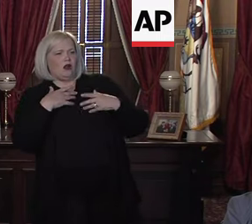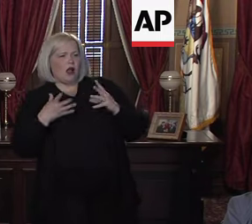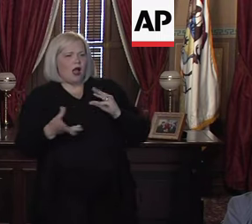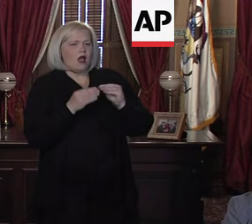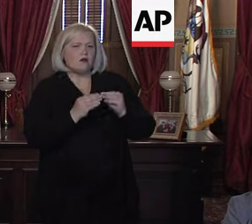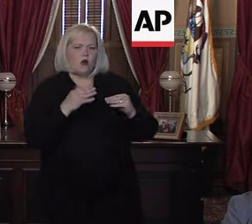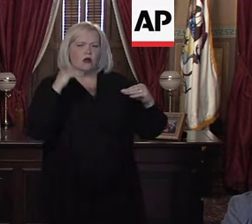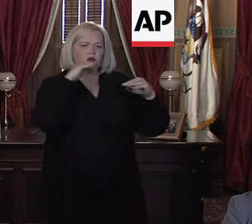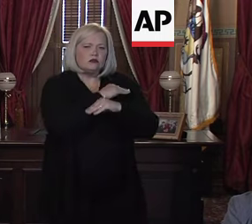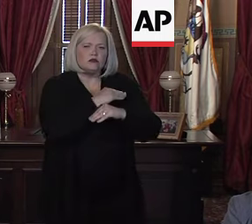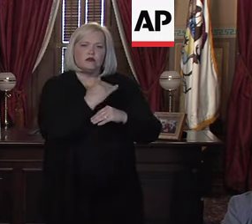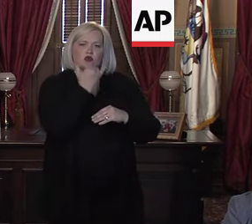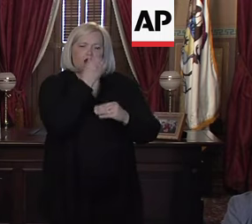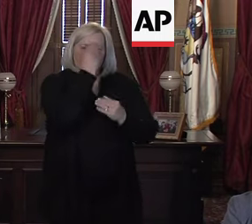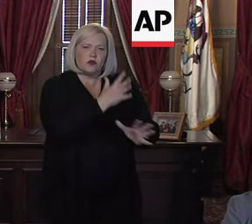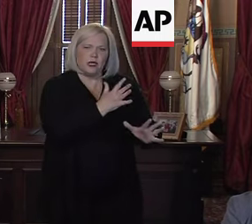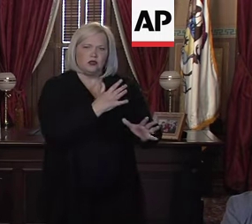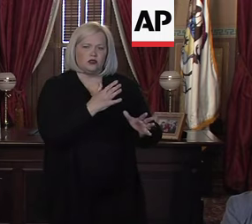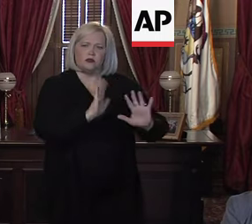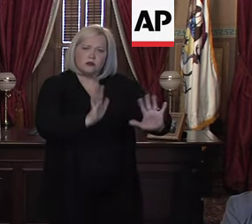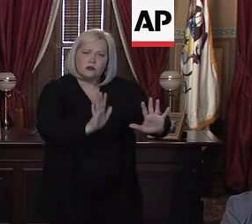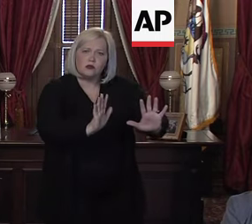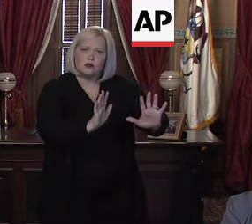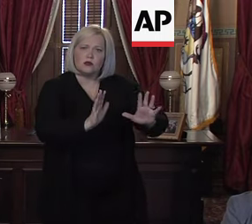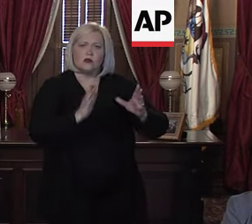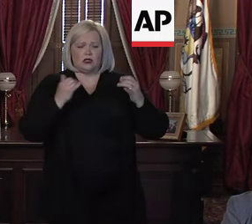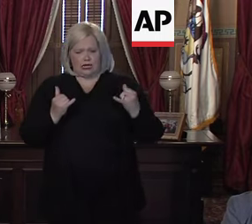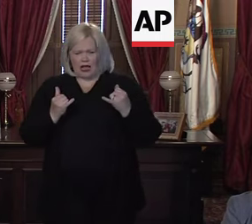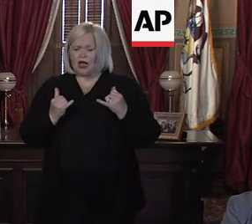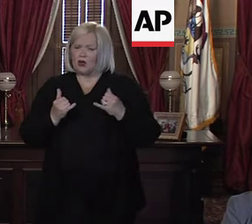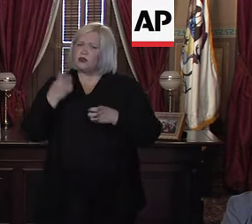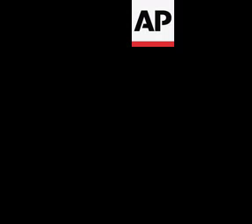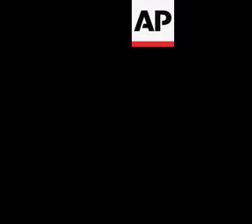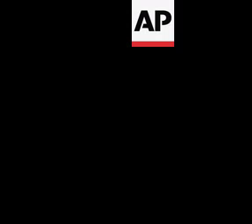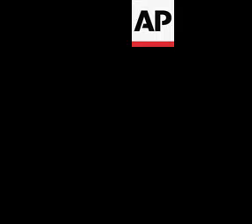is a tough enough situation. Let's not make it harder on one another.